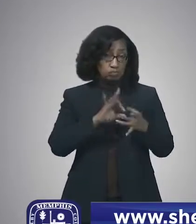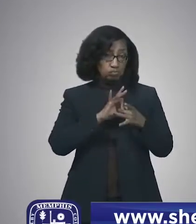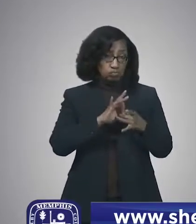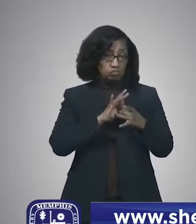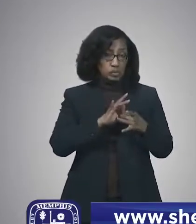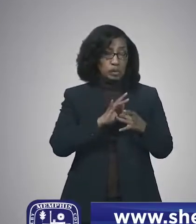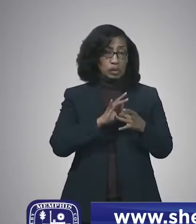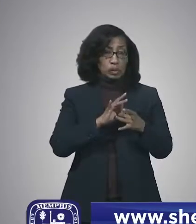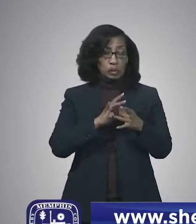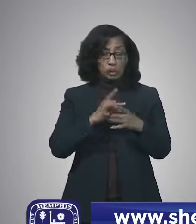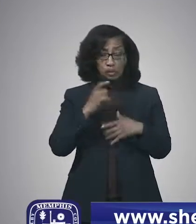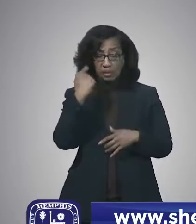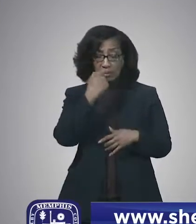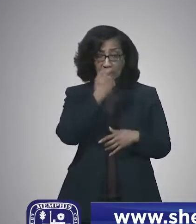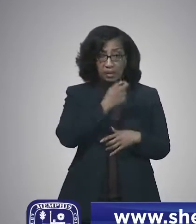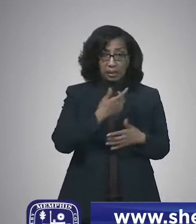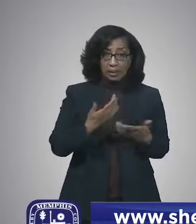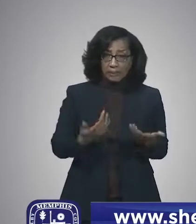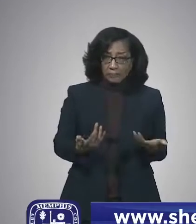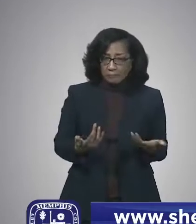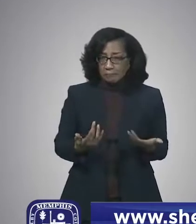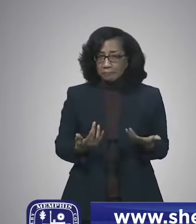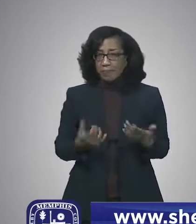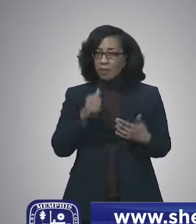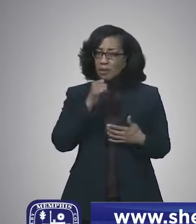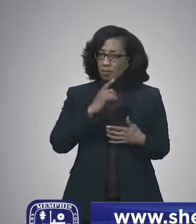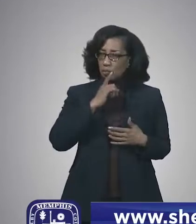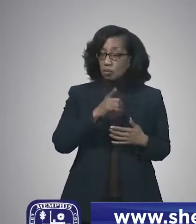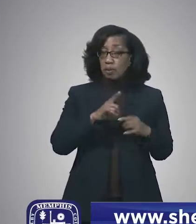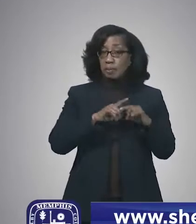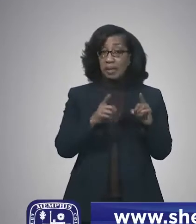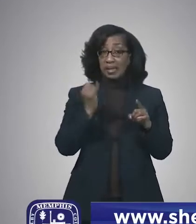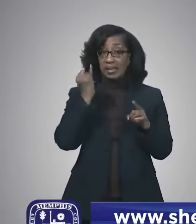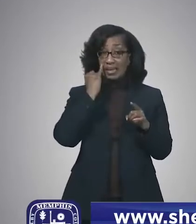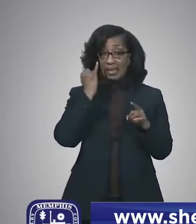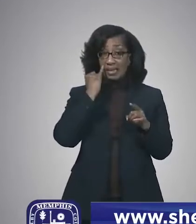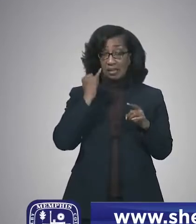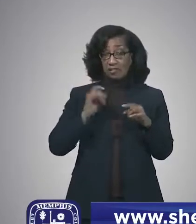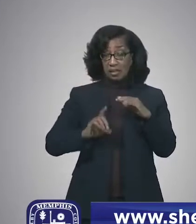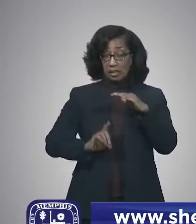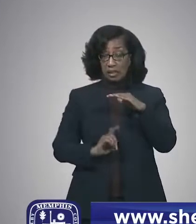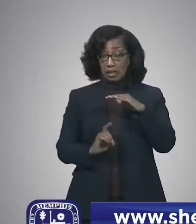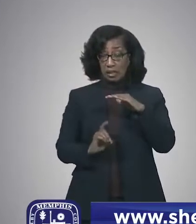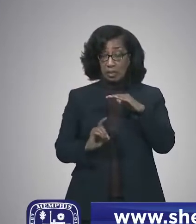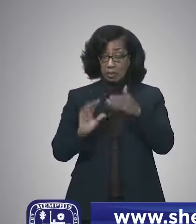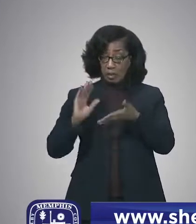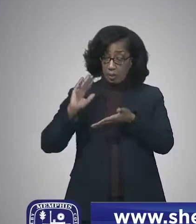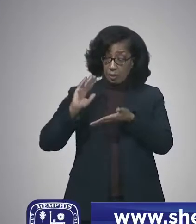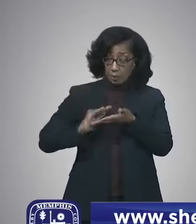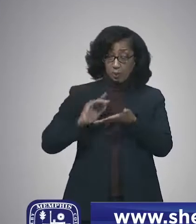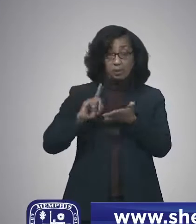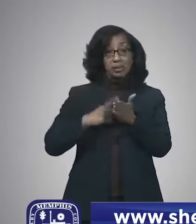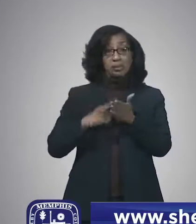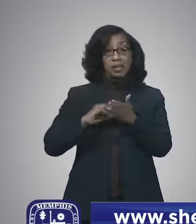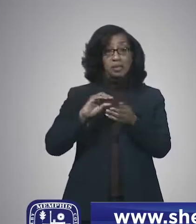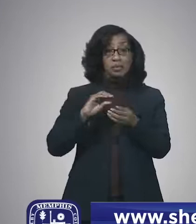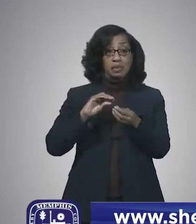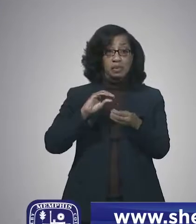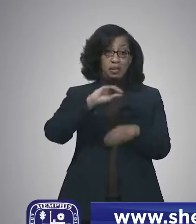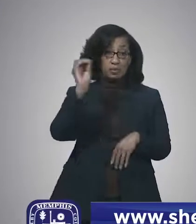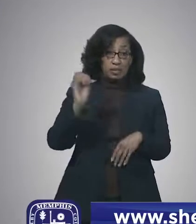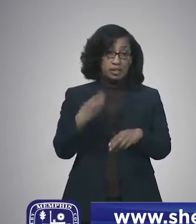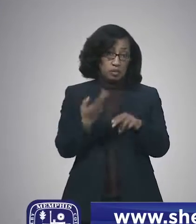too much into the weeds, but as you know, if a denominator is smaller, then that percentage sometimes can go up.